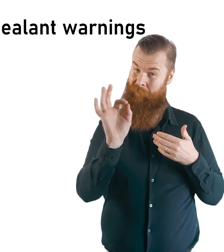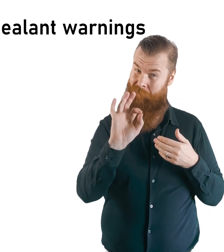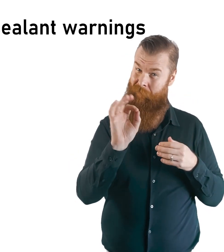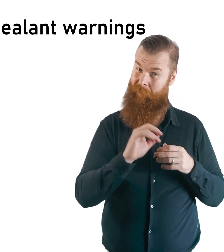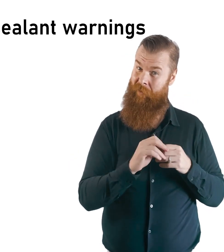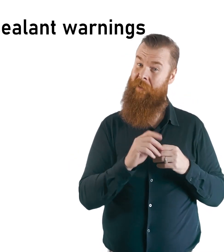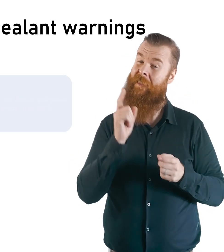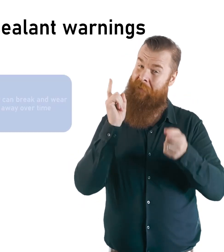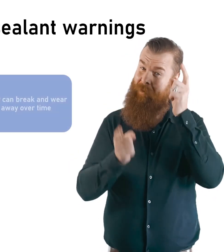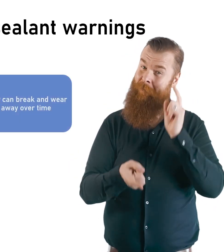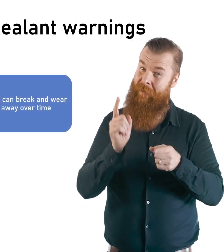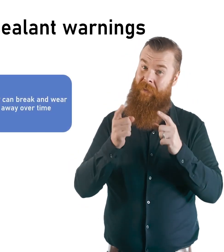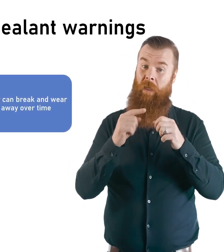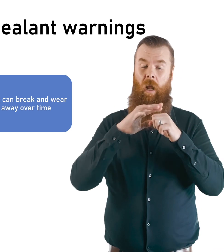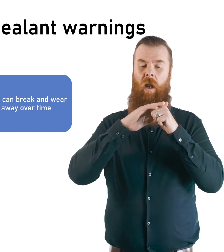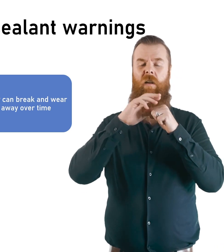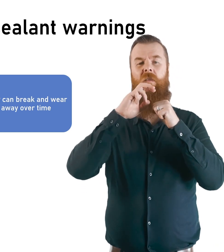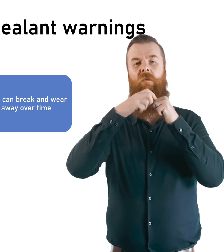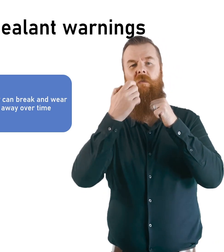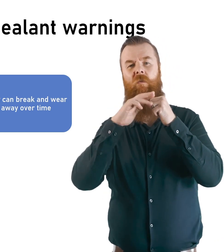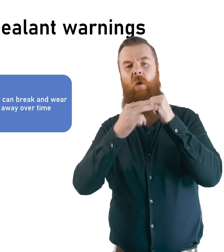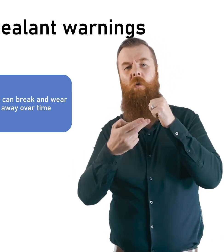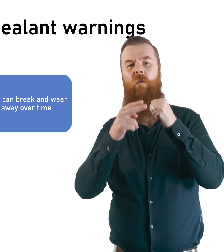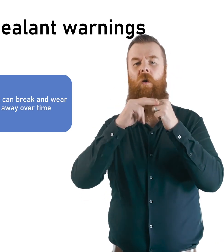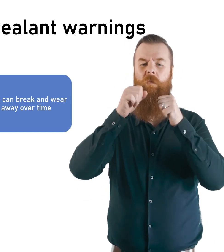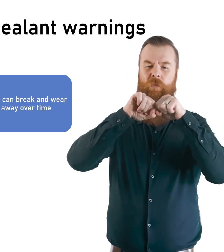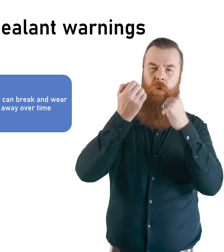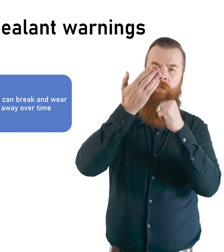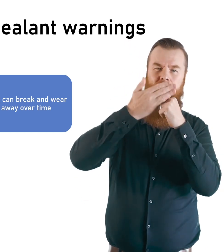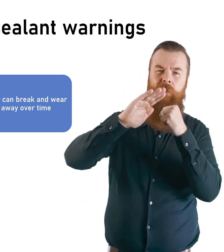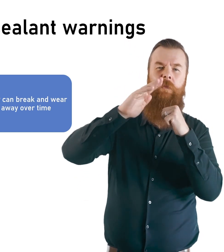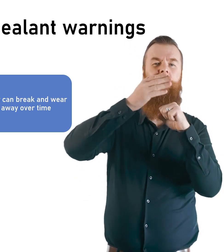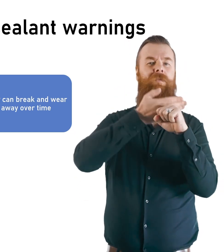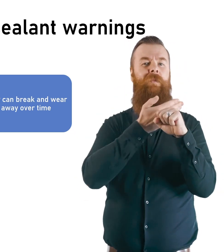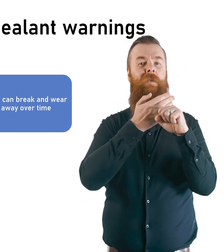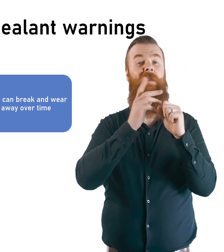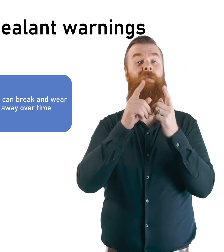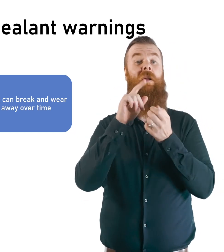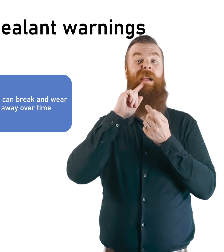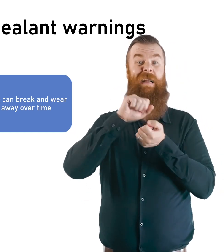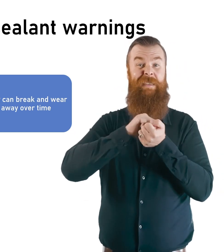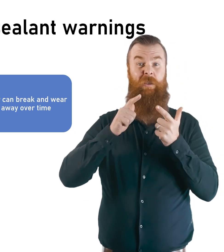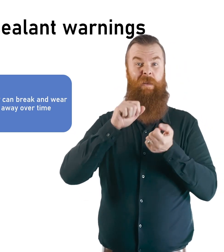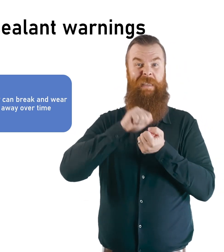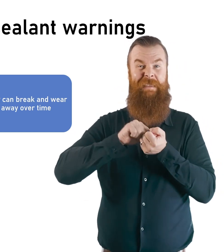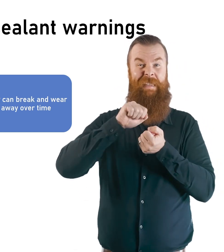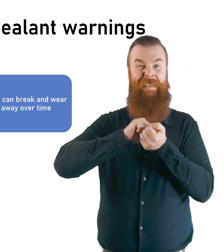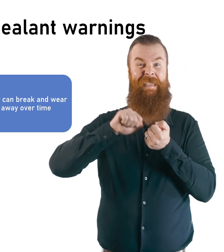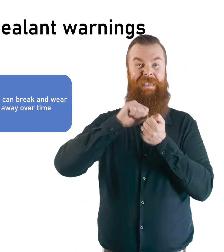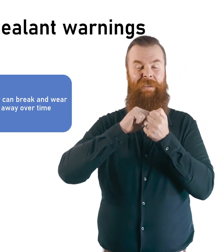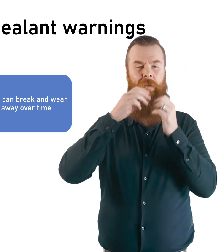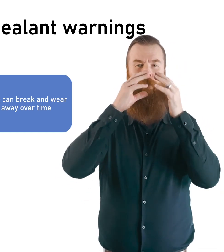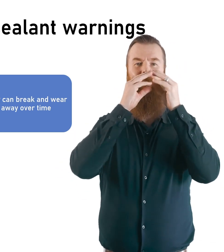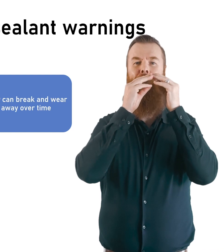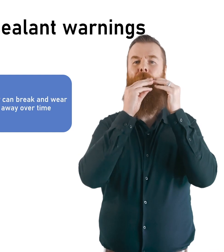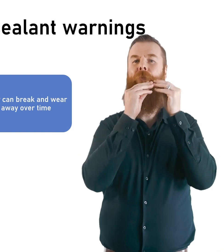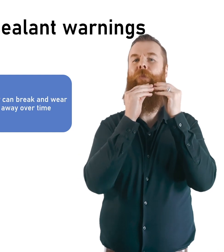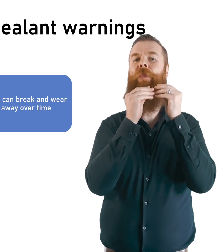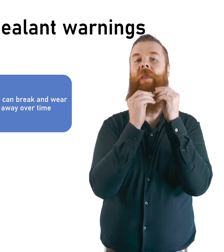They can break or wear away over time, so it's important to regularly go to the dentist to get